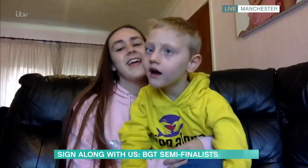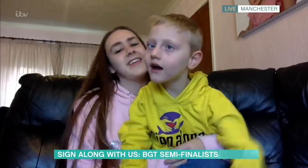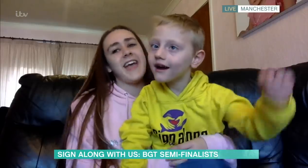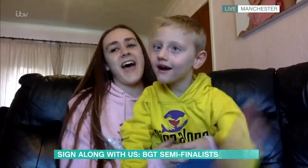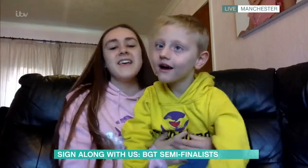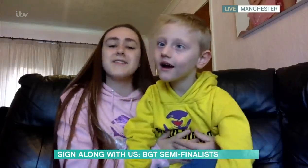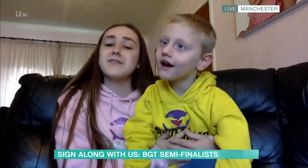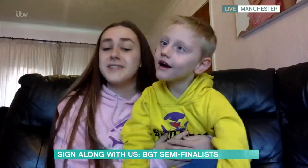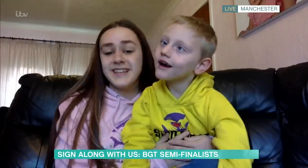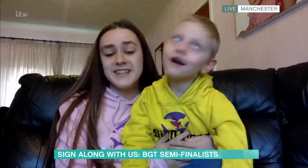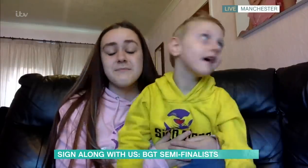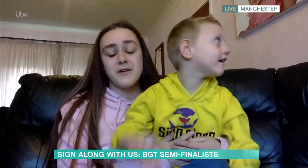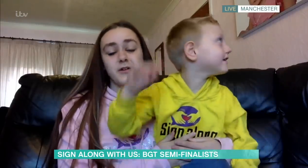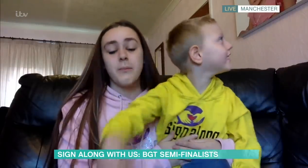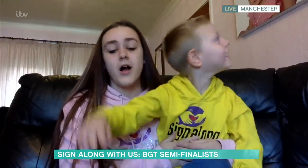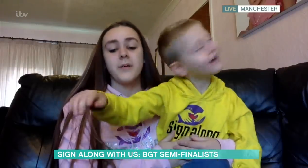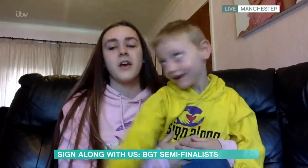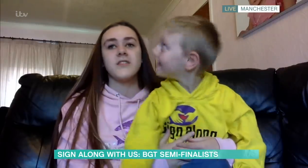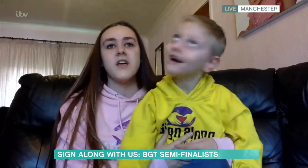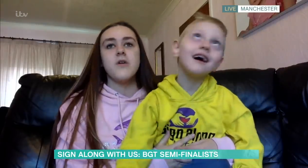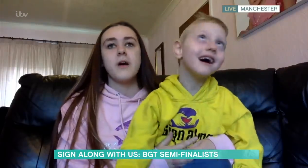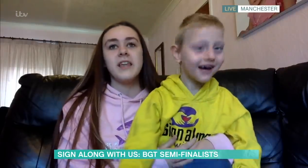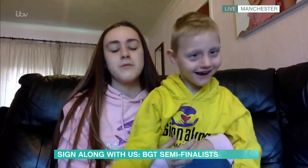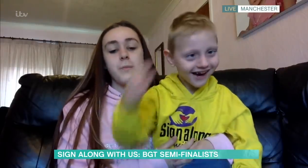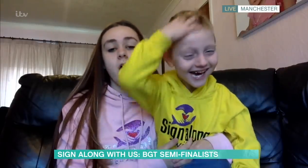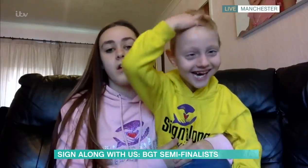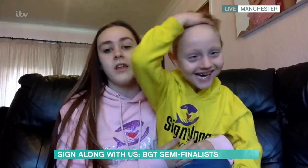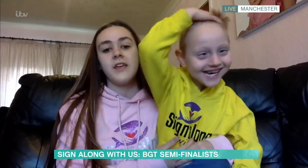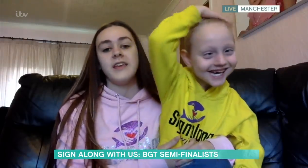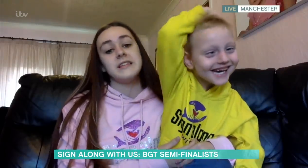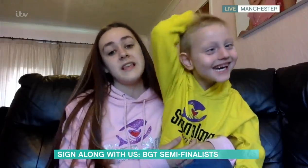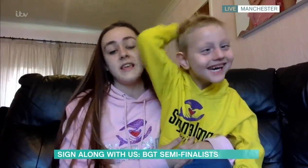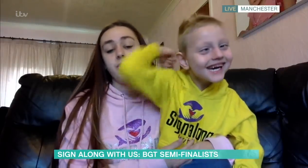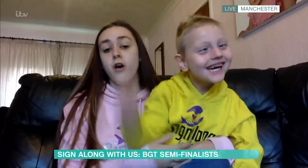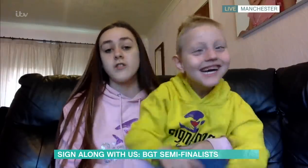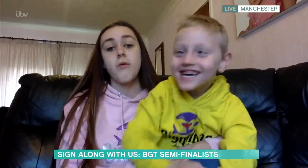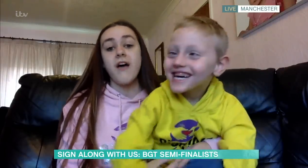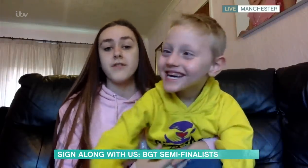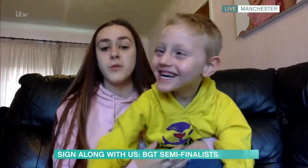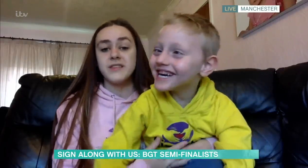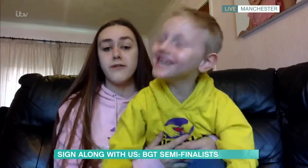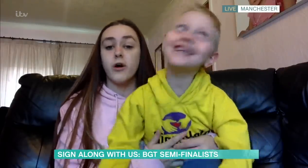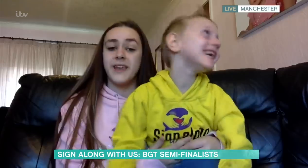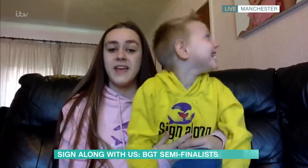Yeah, so Christian is the Miracle Boy because when he was born, he didn't take his first breath for 24 minutes,